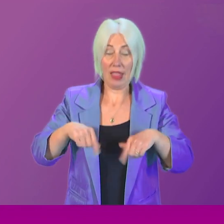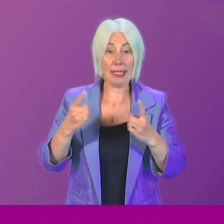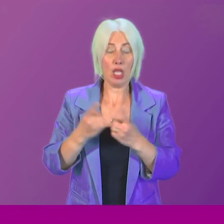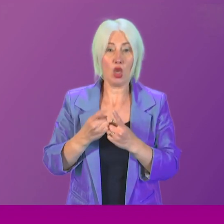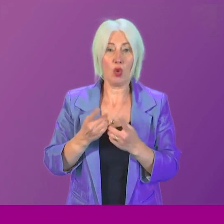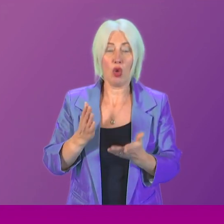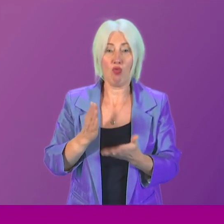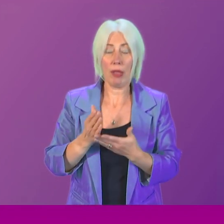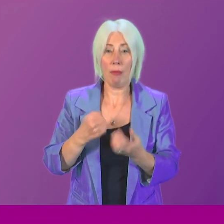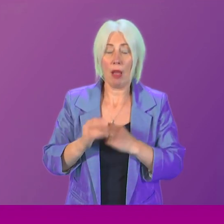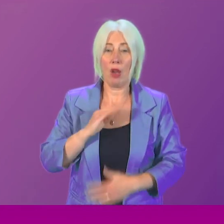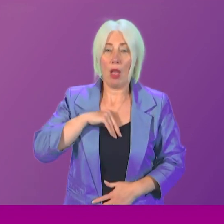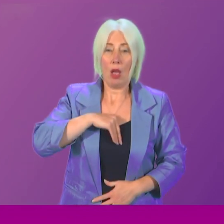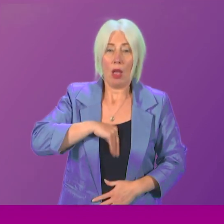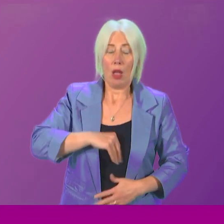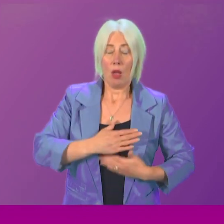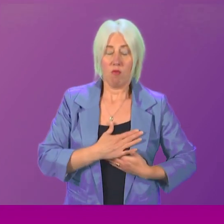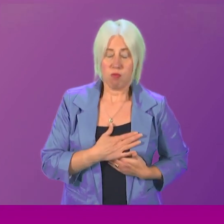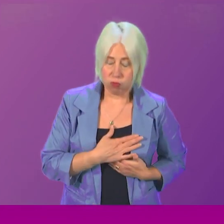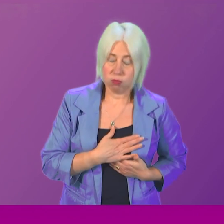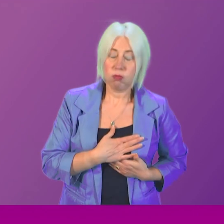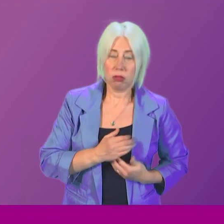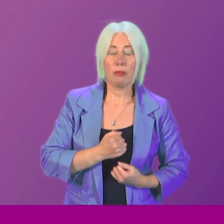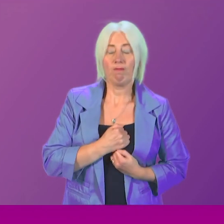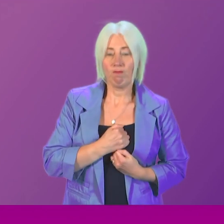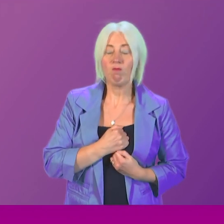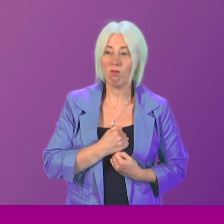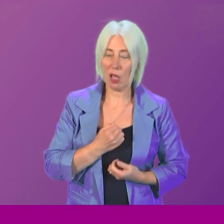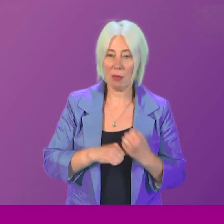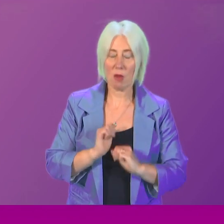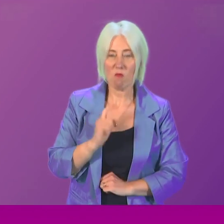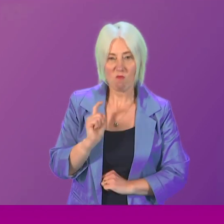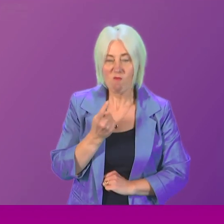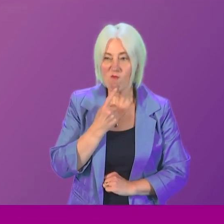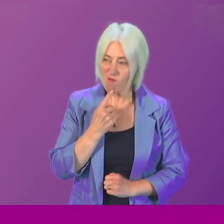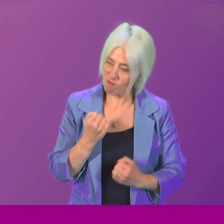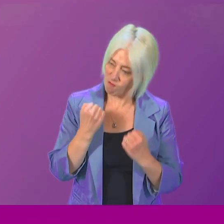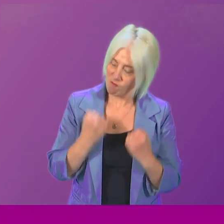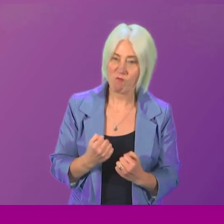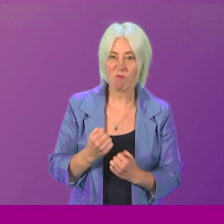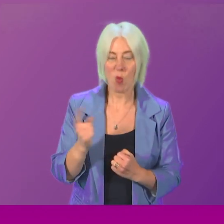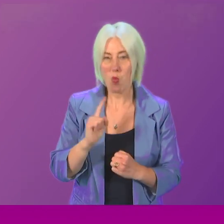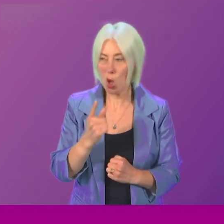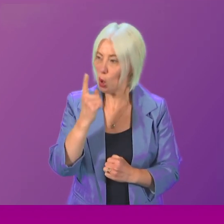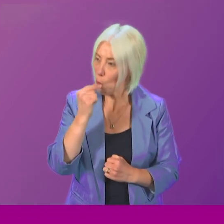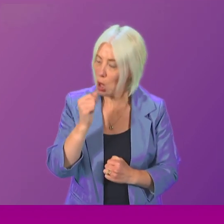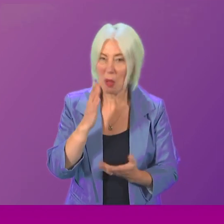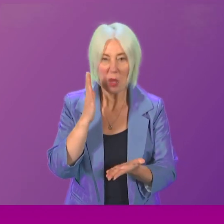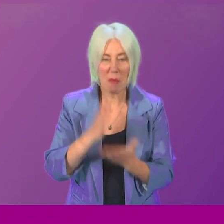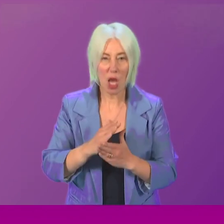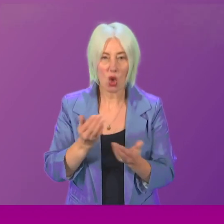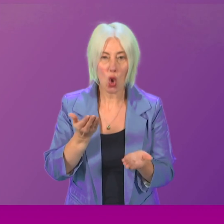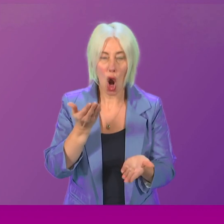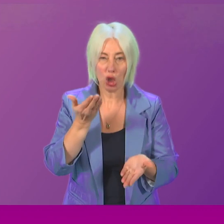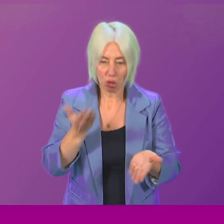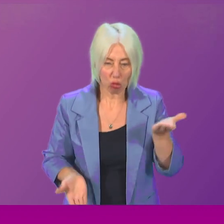a place very deep in your heart. and developing a determination to continue to do everything possible to deliver as much justice as